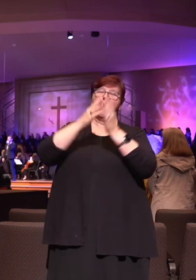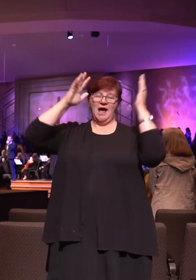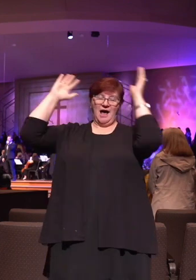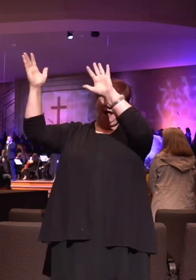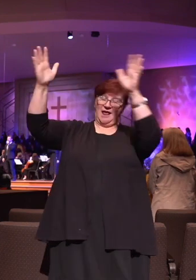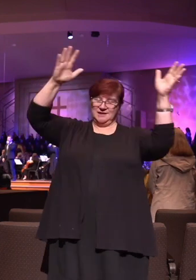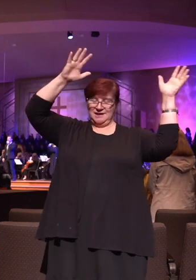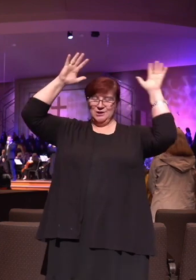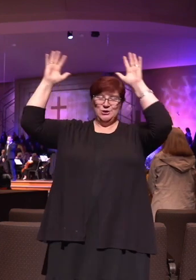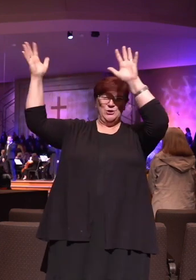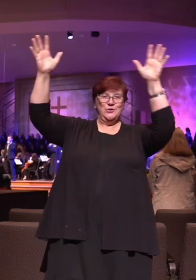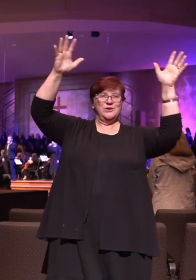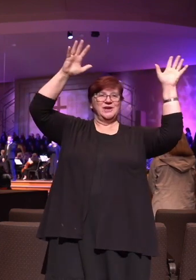hallelujah,